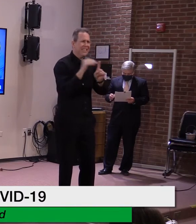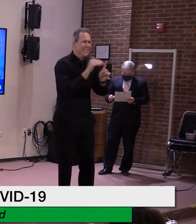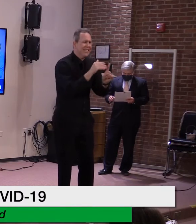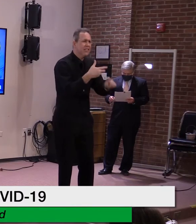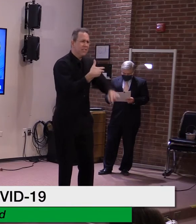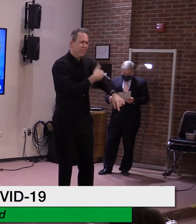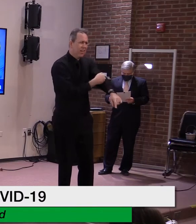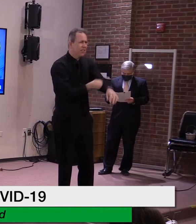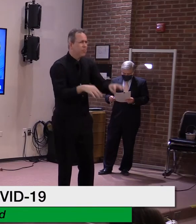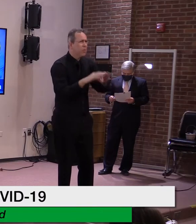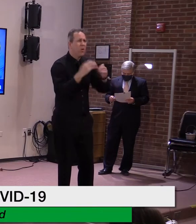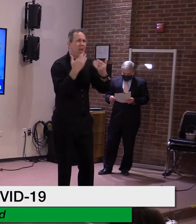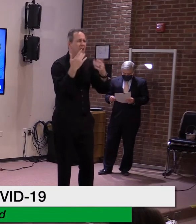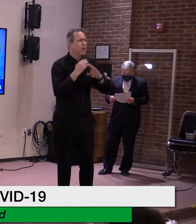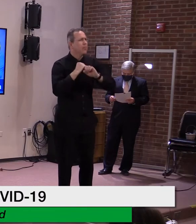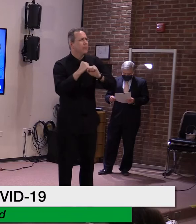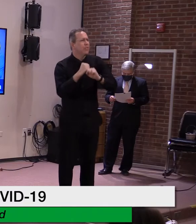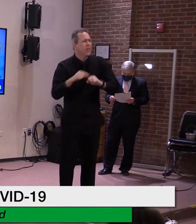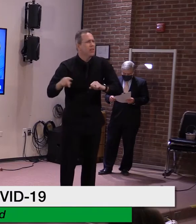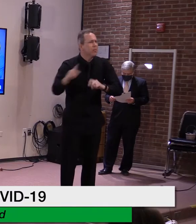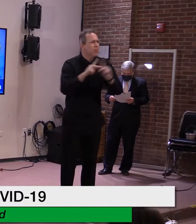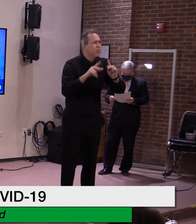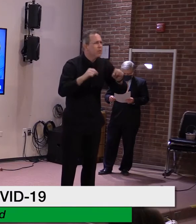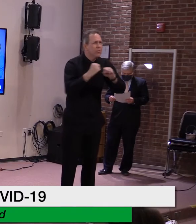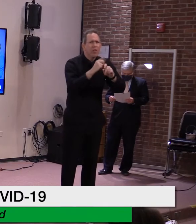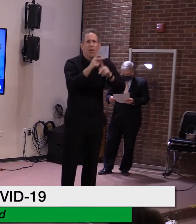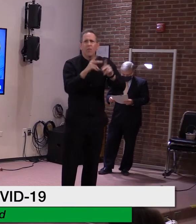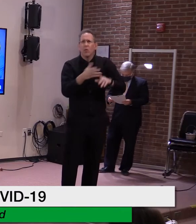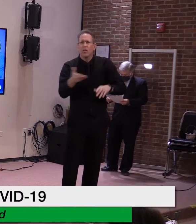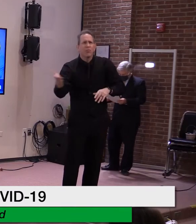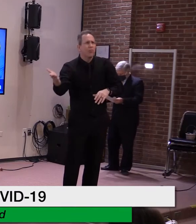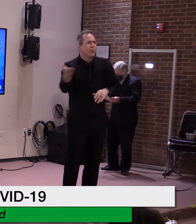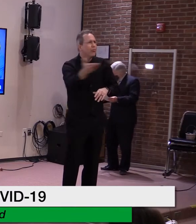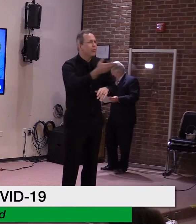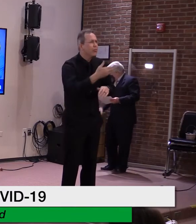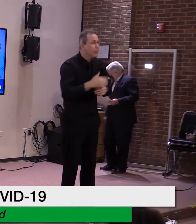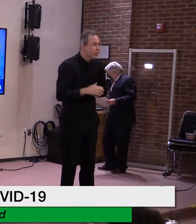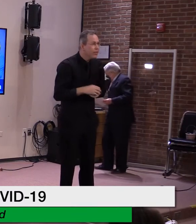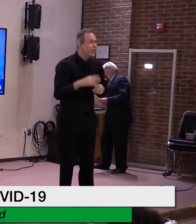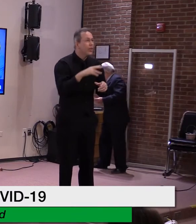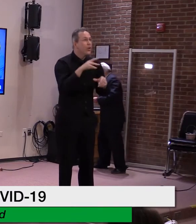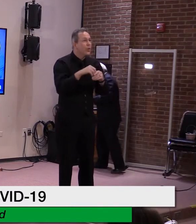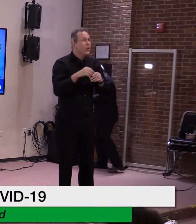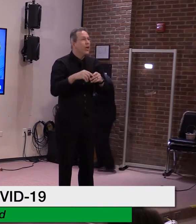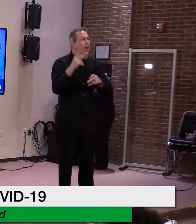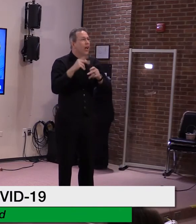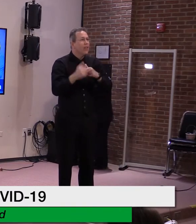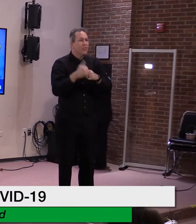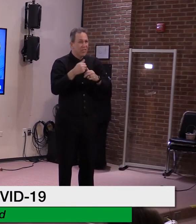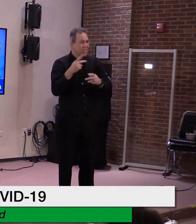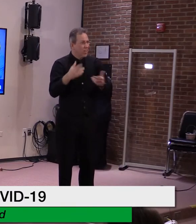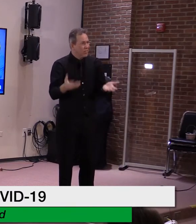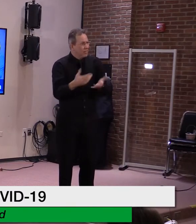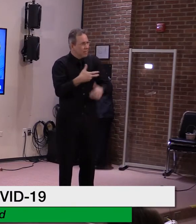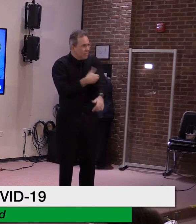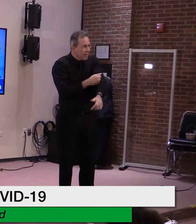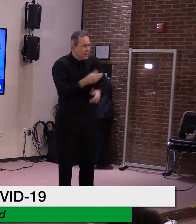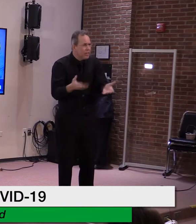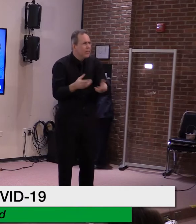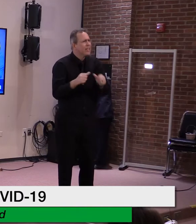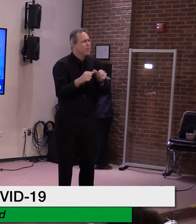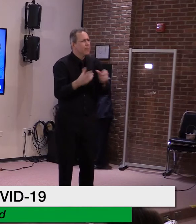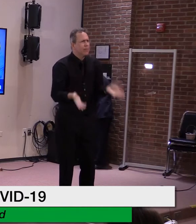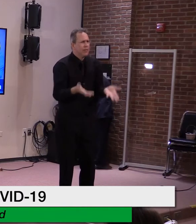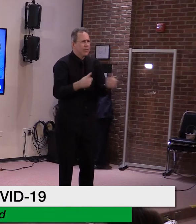entire state. So the high acceptance rate is something we need to continue to strive for. So let's keep it up by signing up